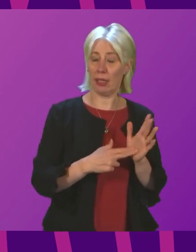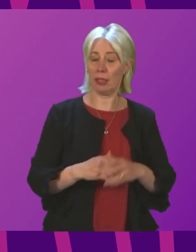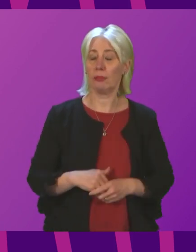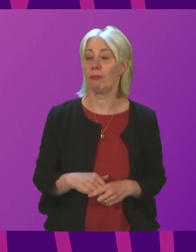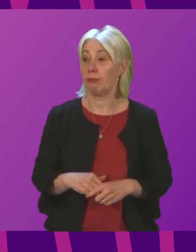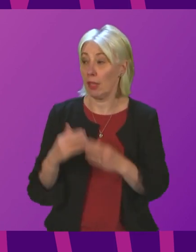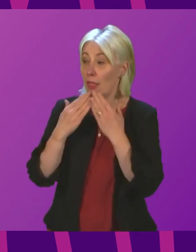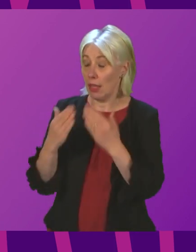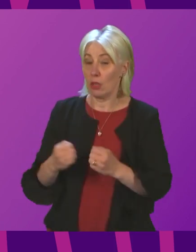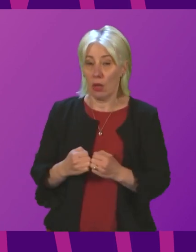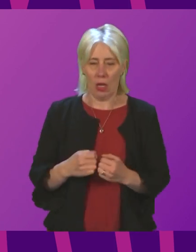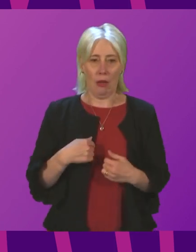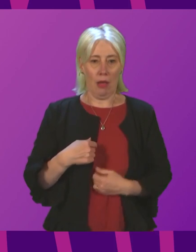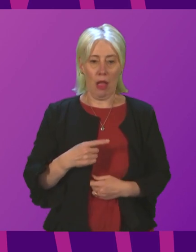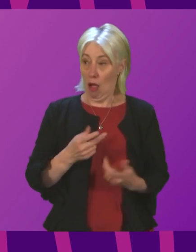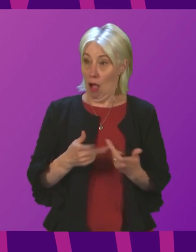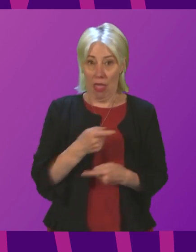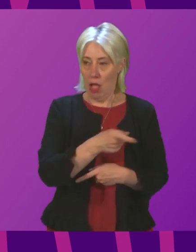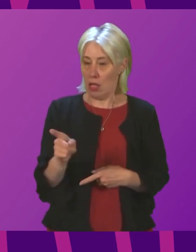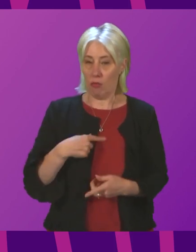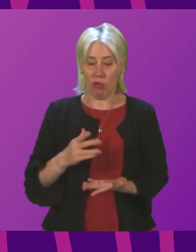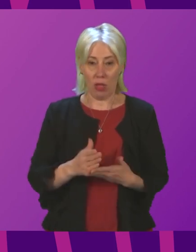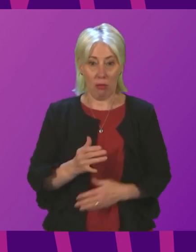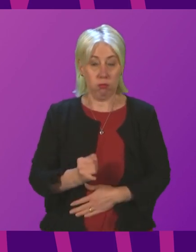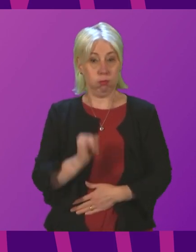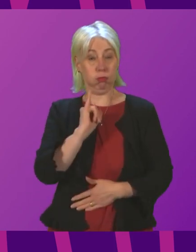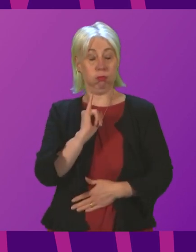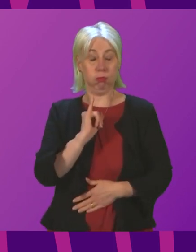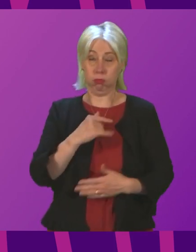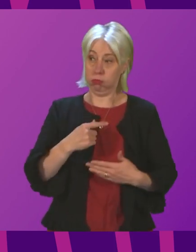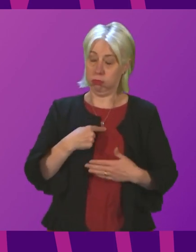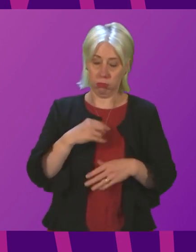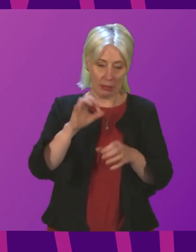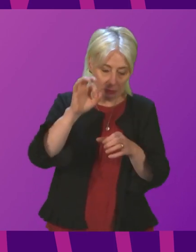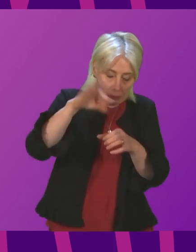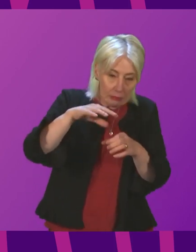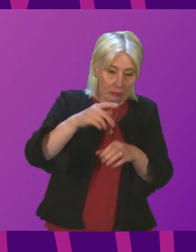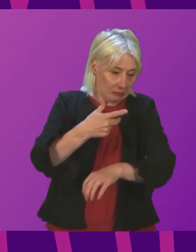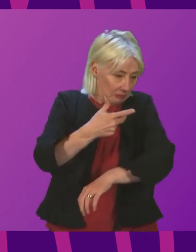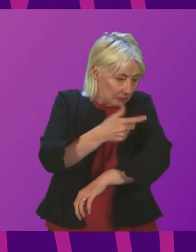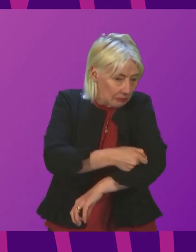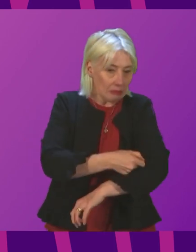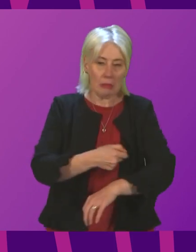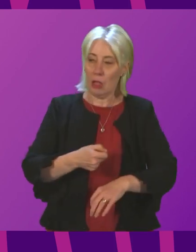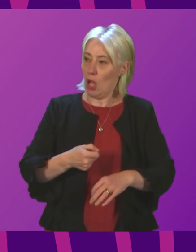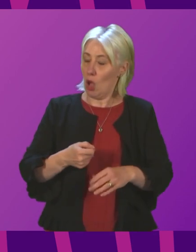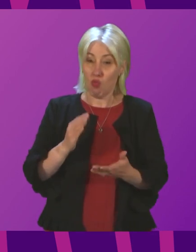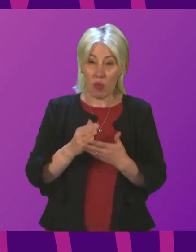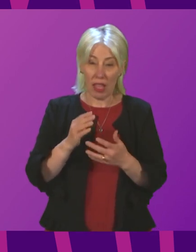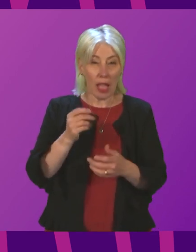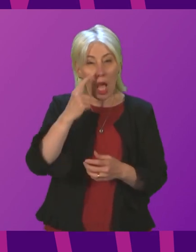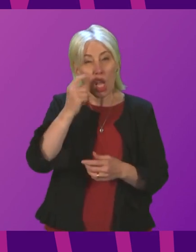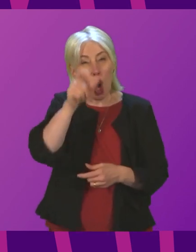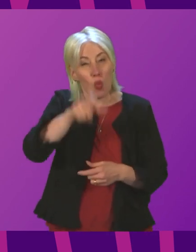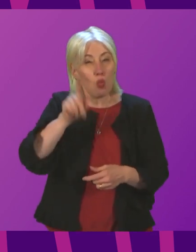other members, I am completely horrified by recent disclosures of spiking that have willfully and recklessly targeted young women.